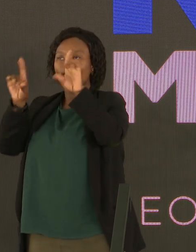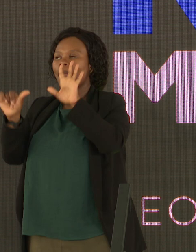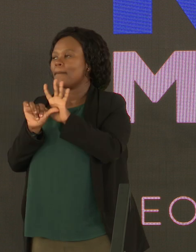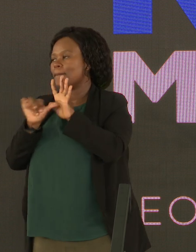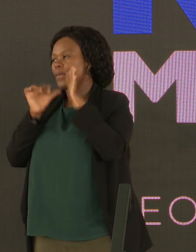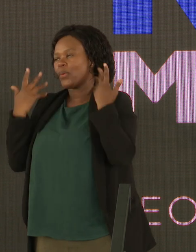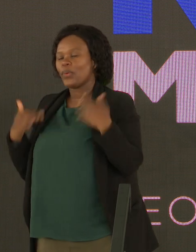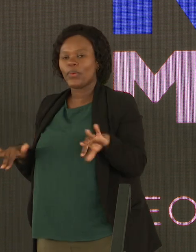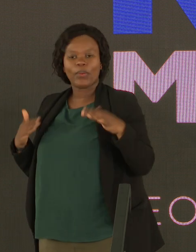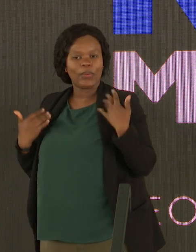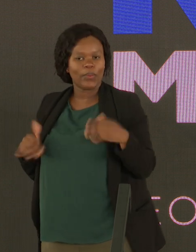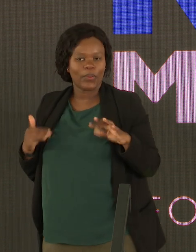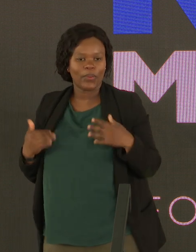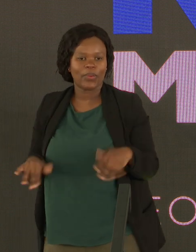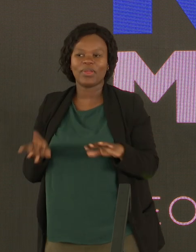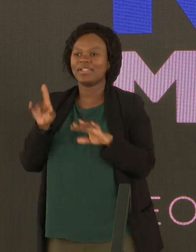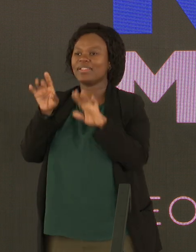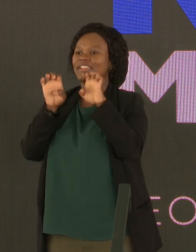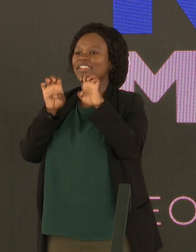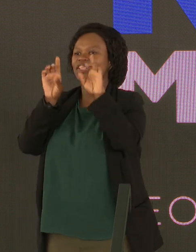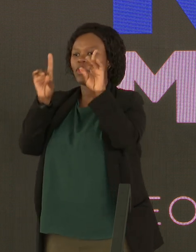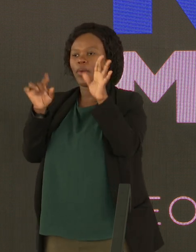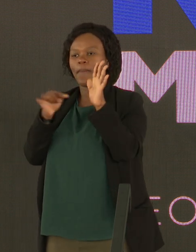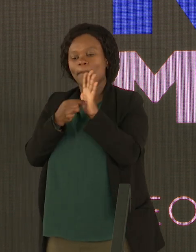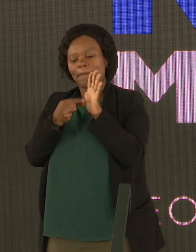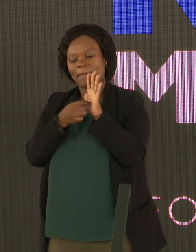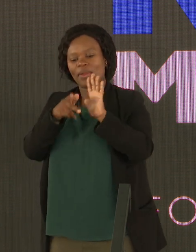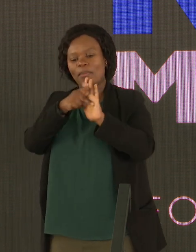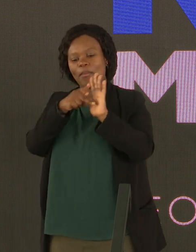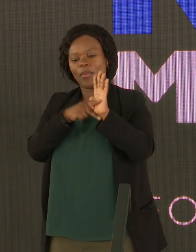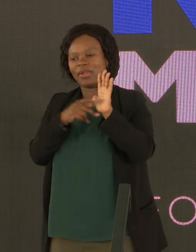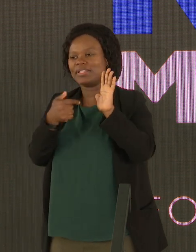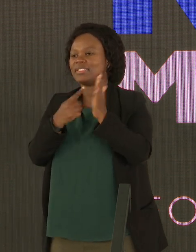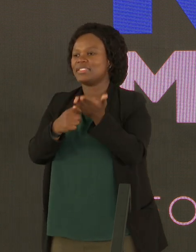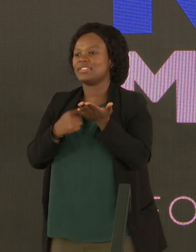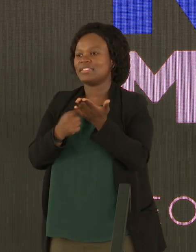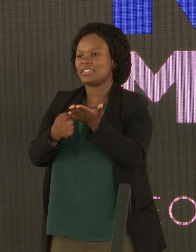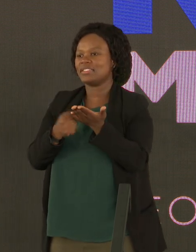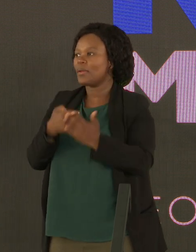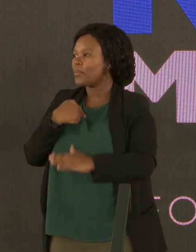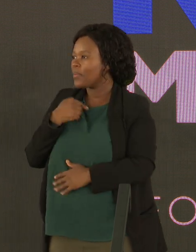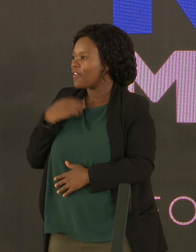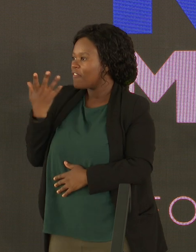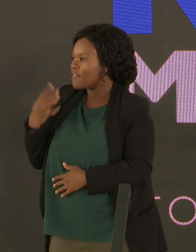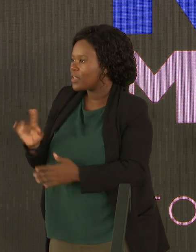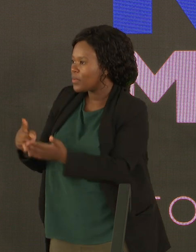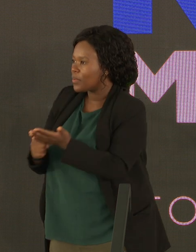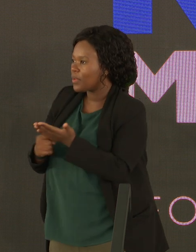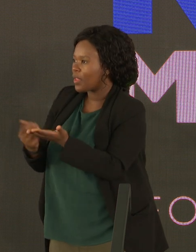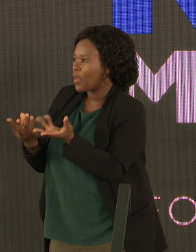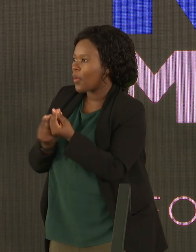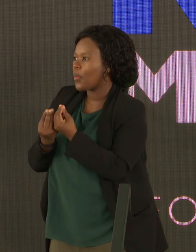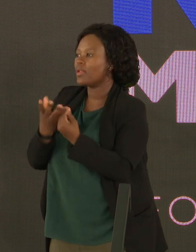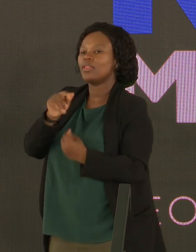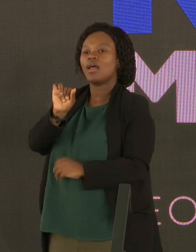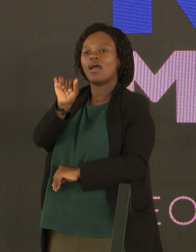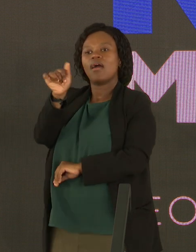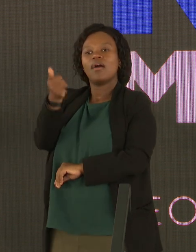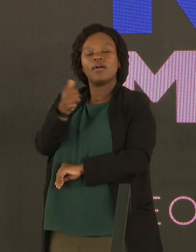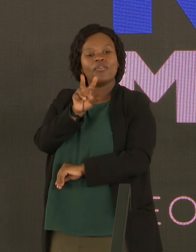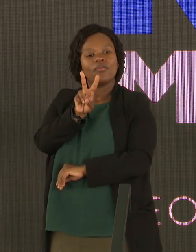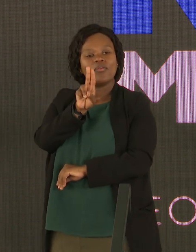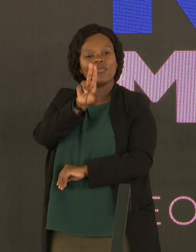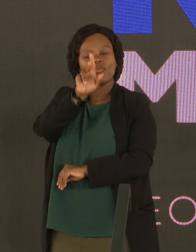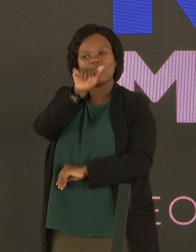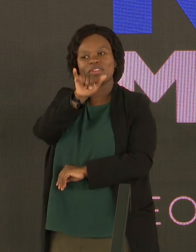to be considered in this policy discussion. And I was having a conversation about this with the CISVU the other day about how